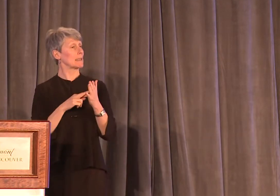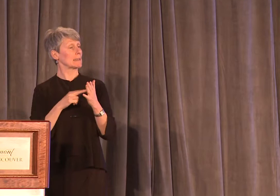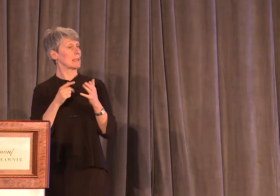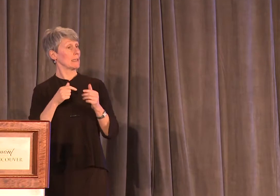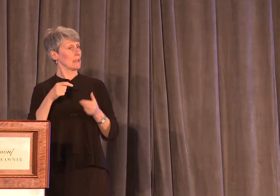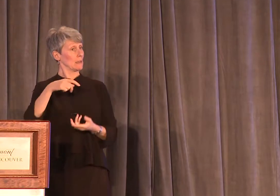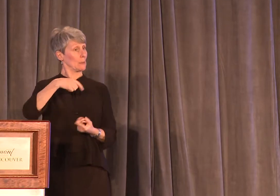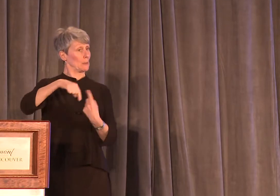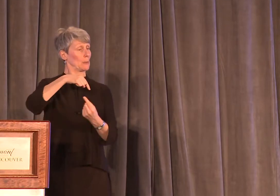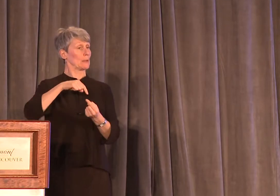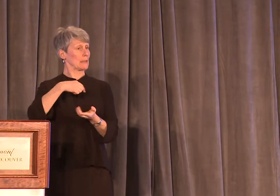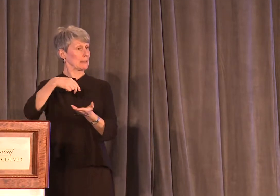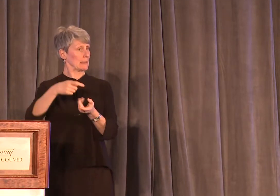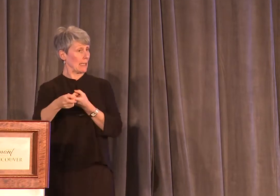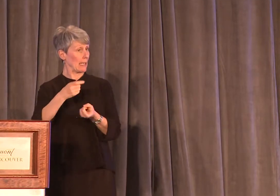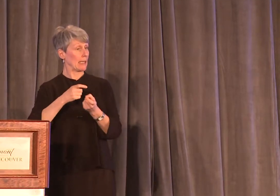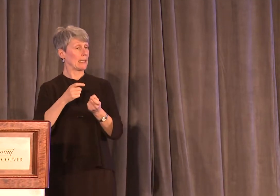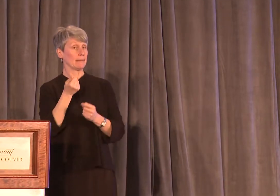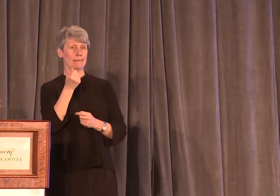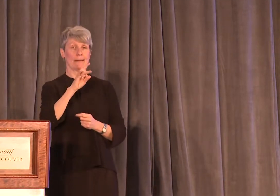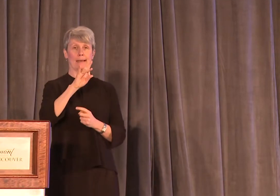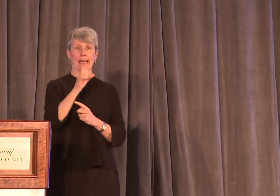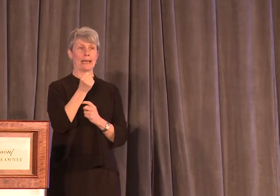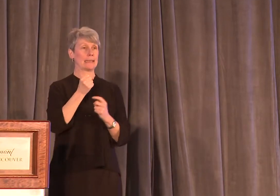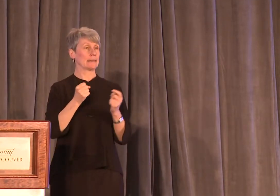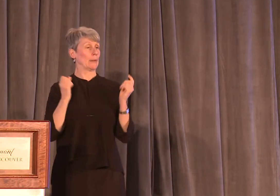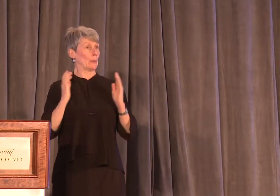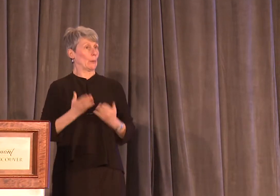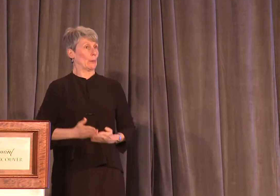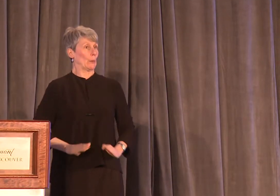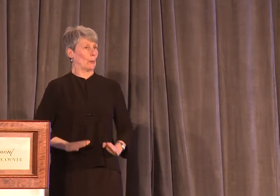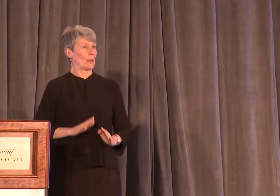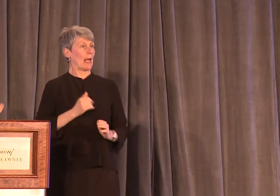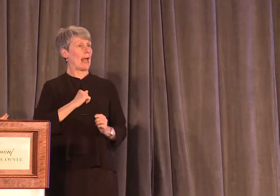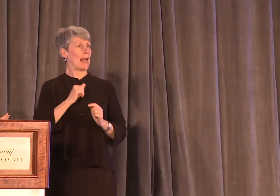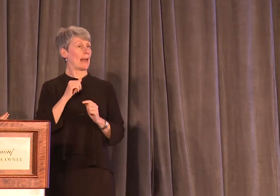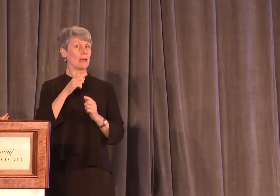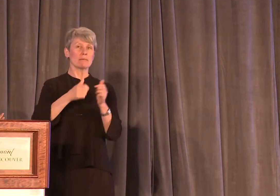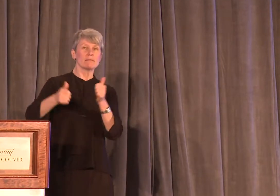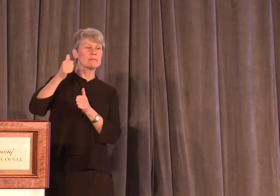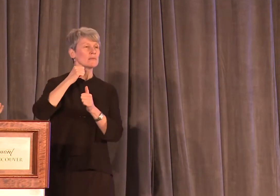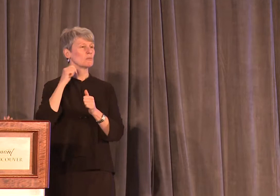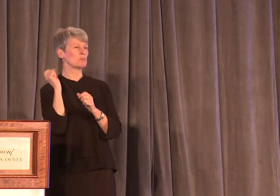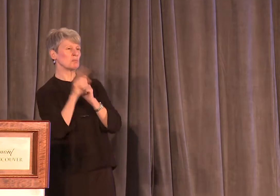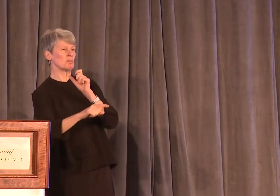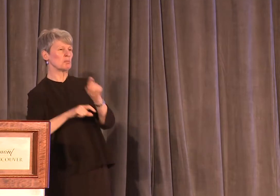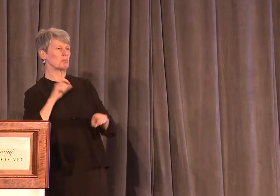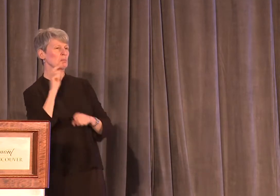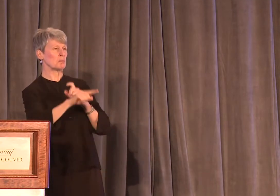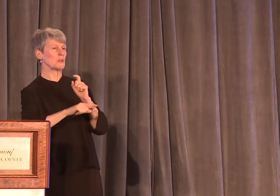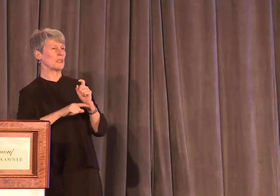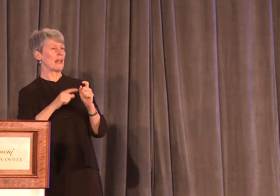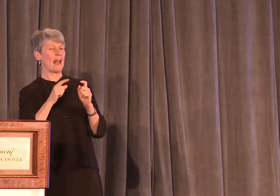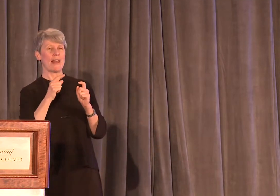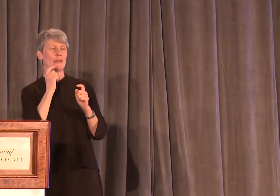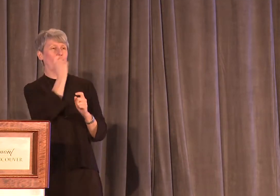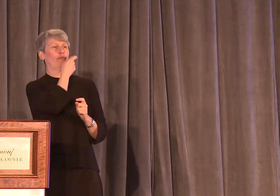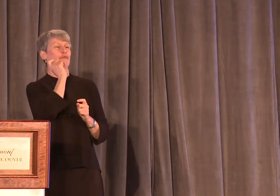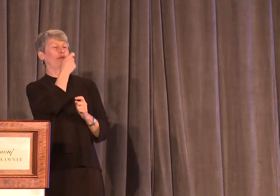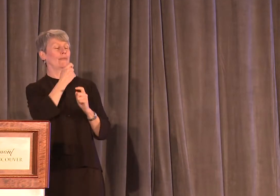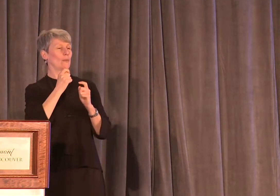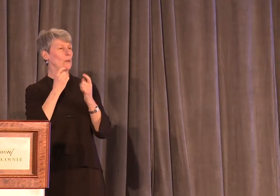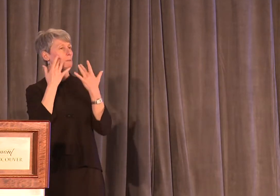1990s style spandex skating dress and having the seniors feed you countless shots and smear your face in glitter and lipstick.